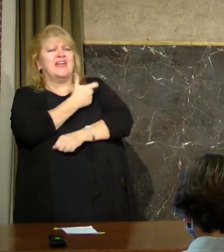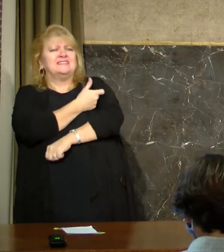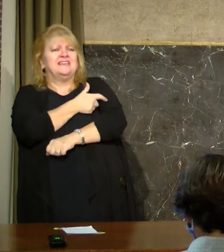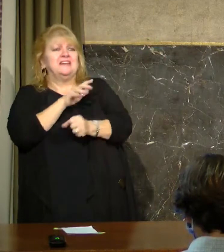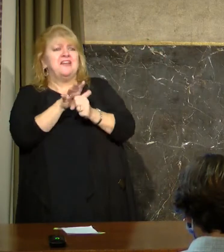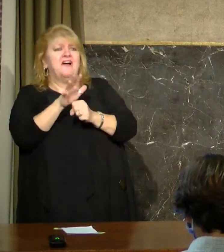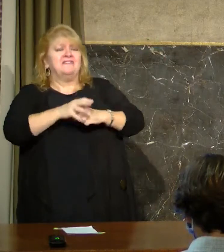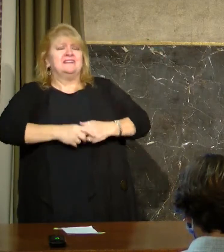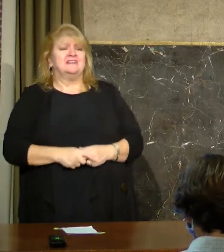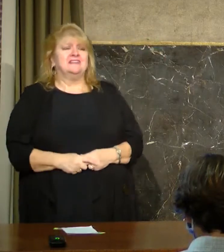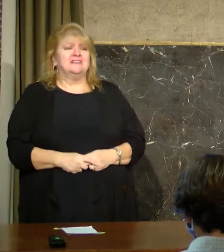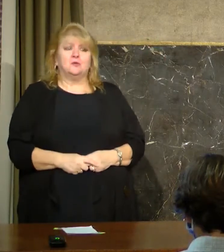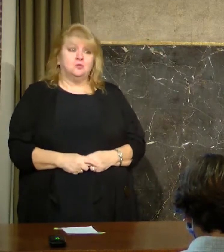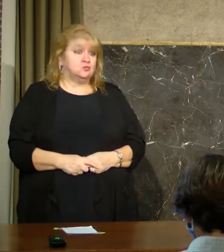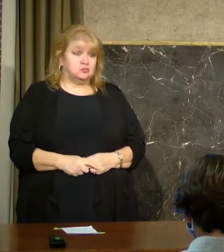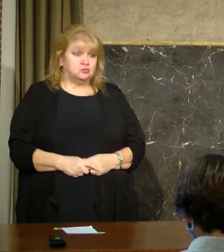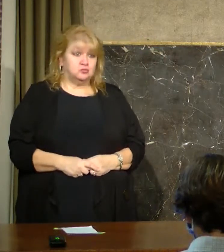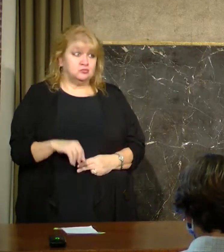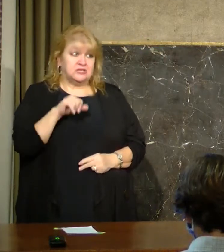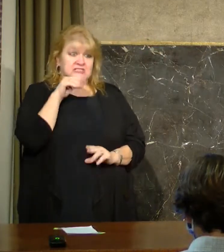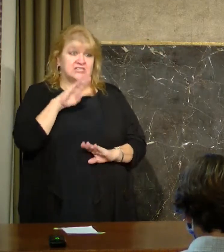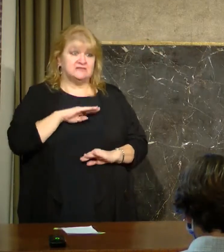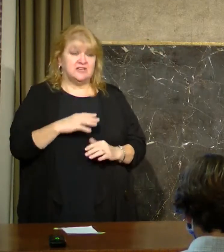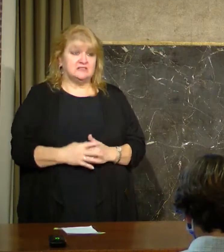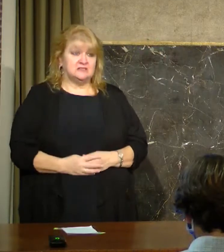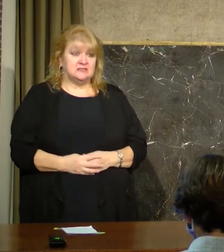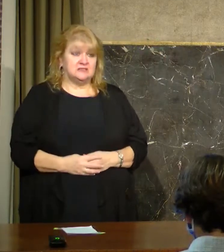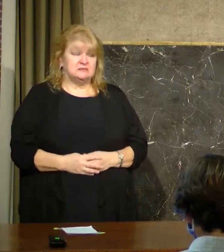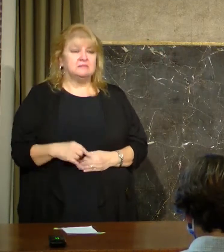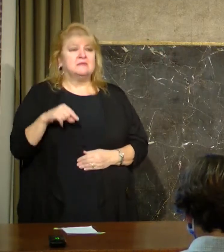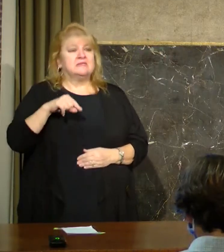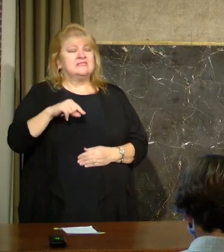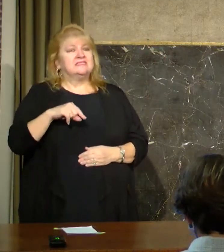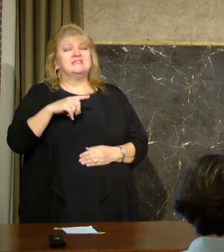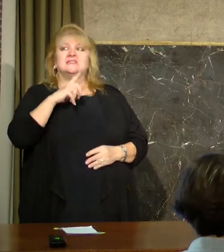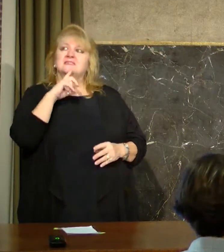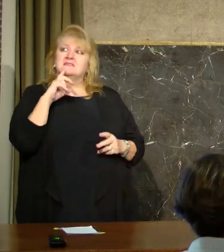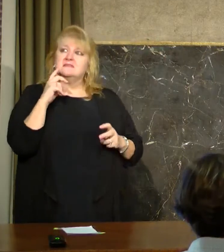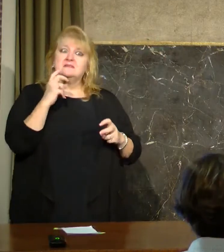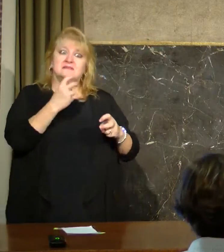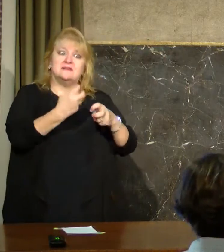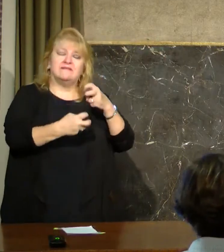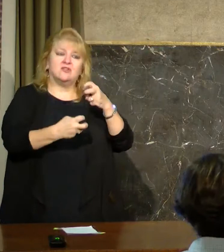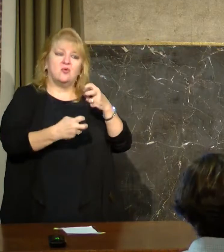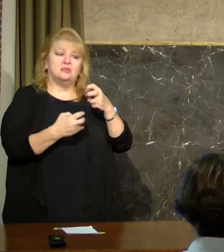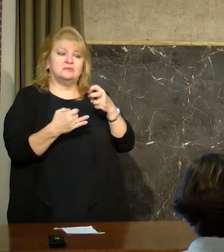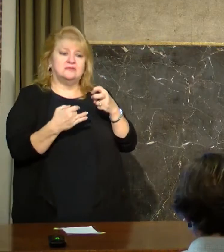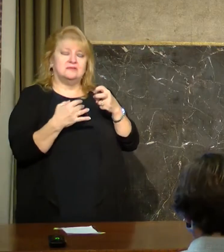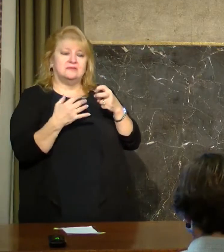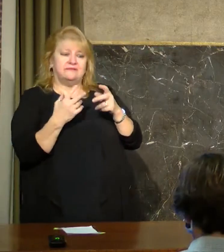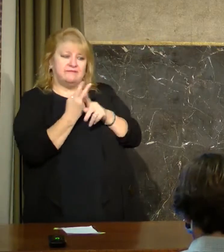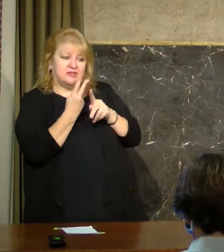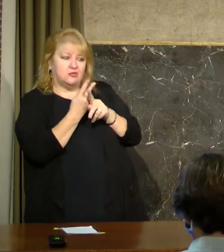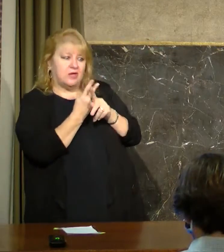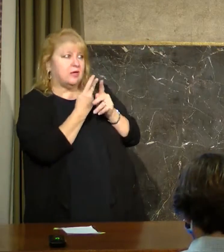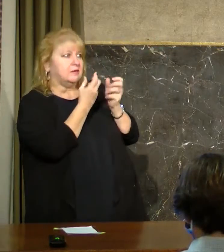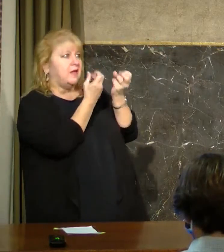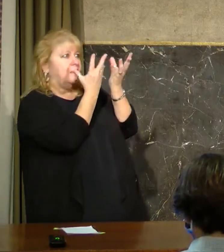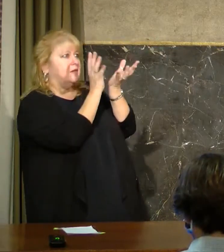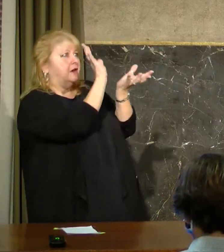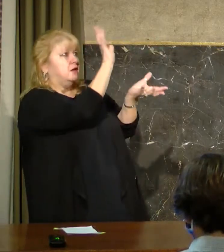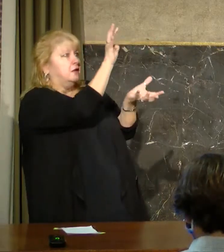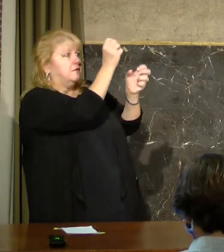complex logistical exercise, if that's the right word. And it will improve over time, much like